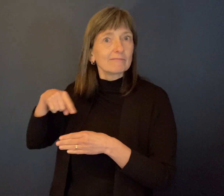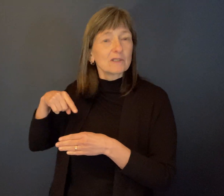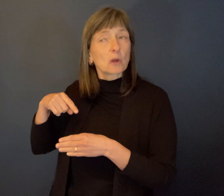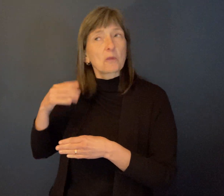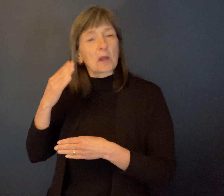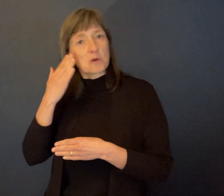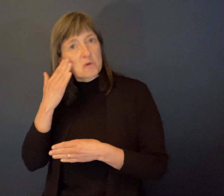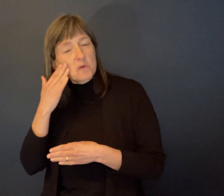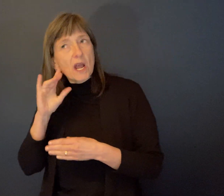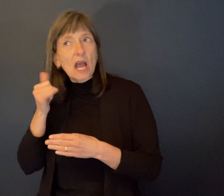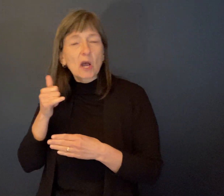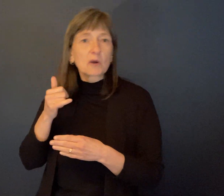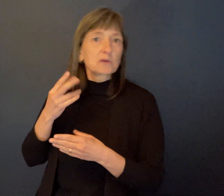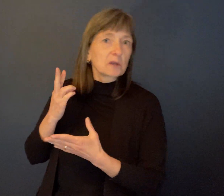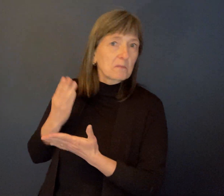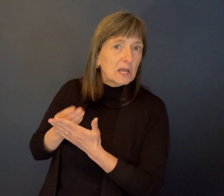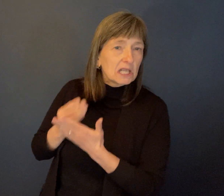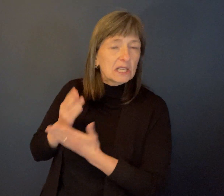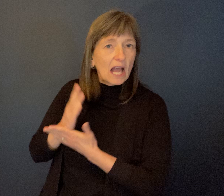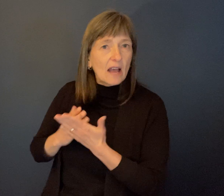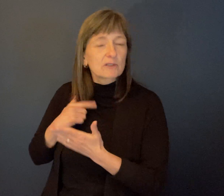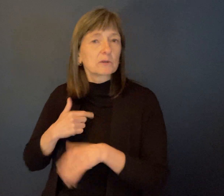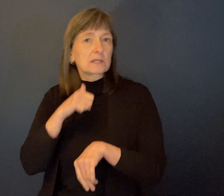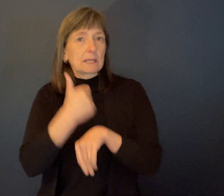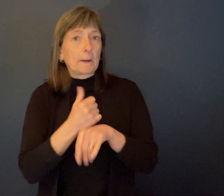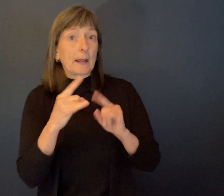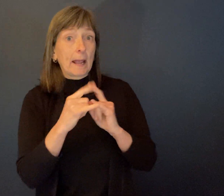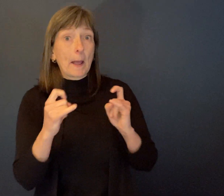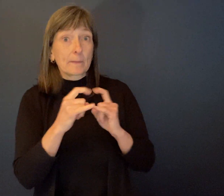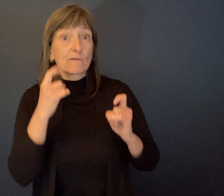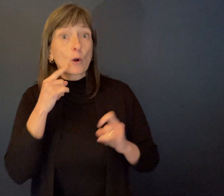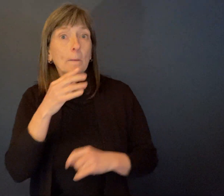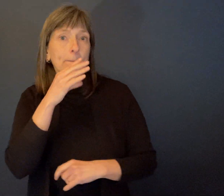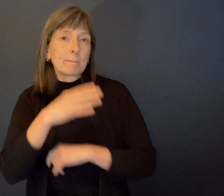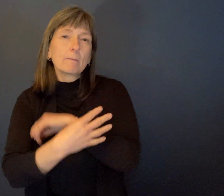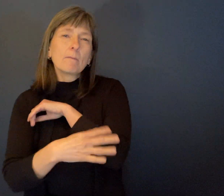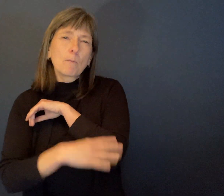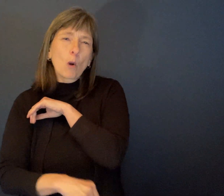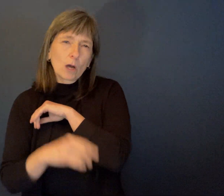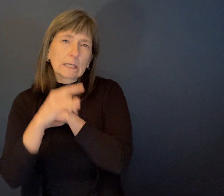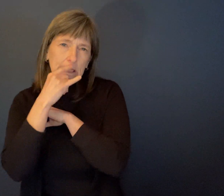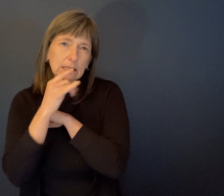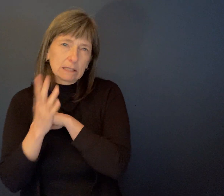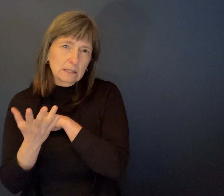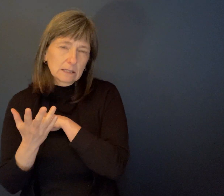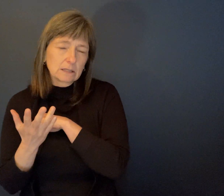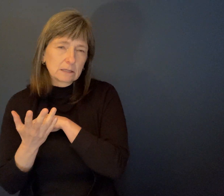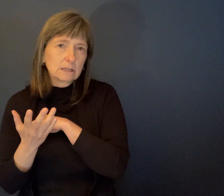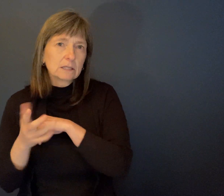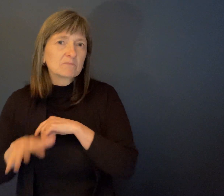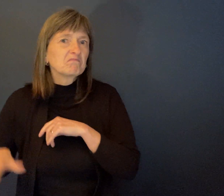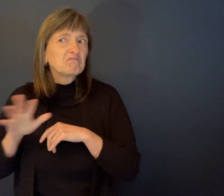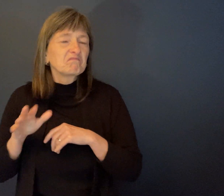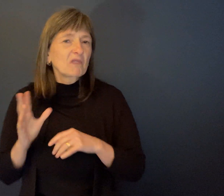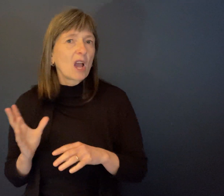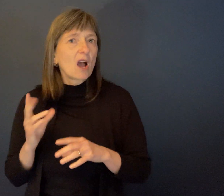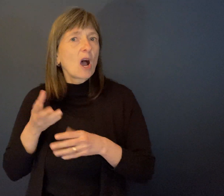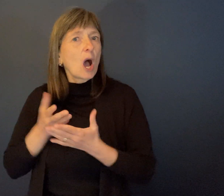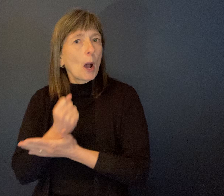knowledge and some resources to do this. So but they really gave children that were in really poor situations and opportunity to come and